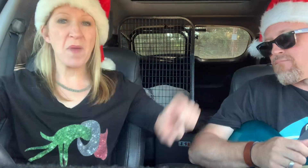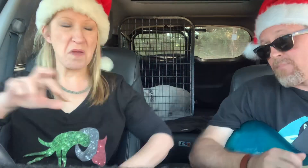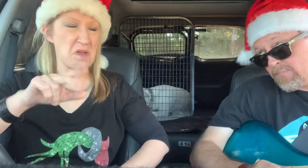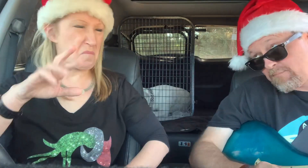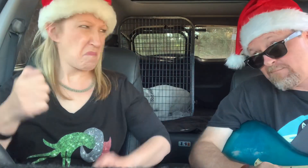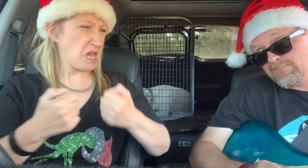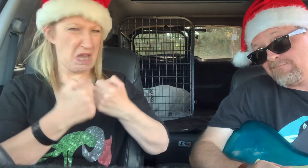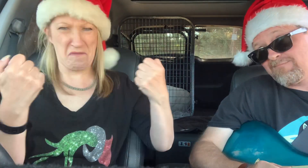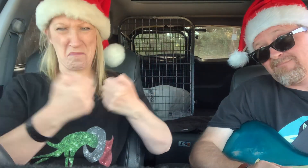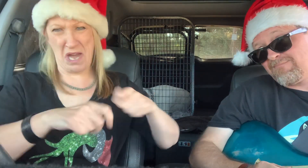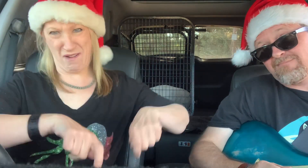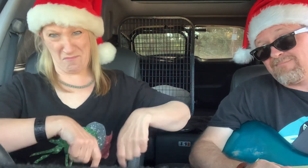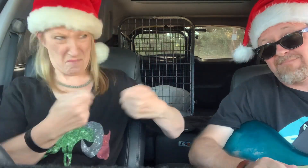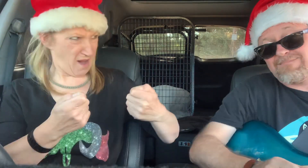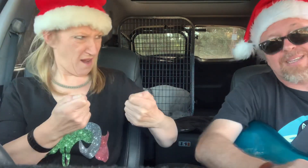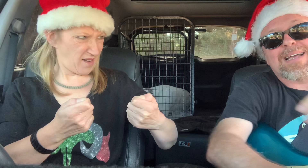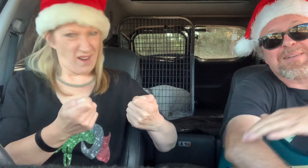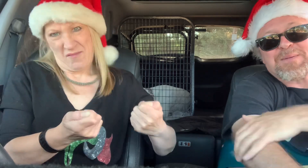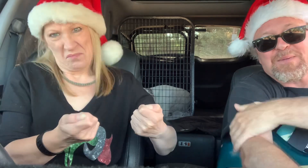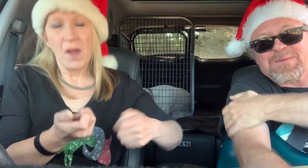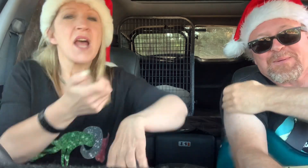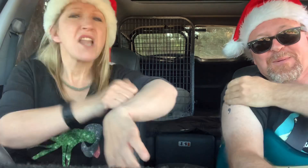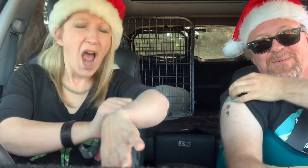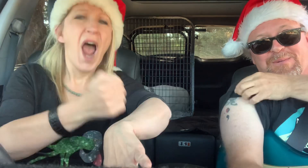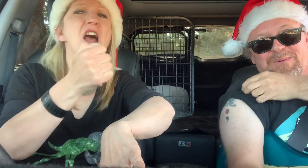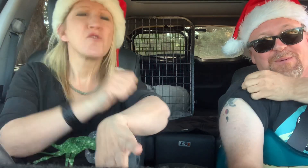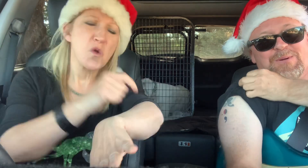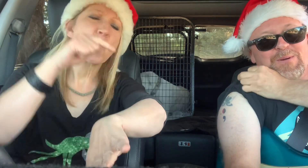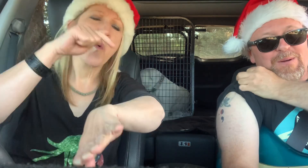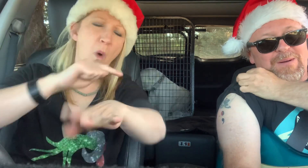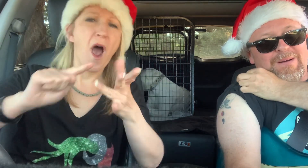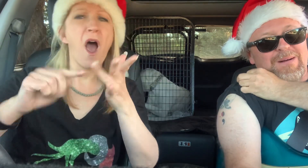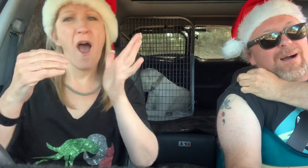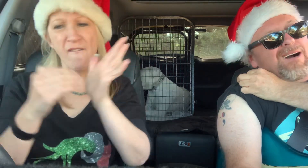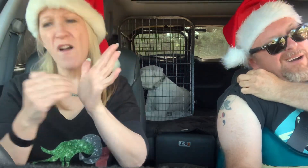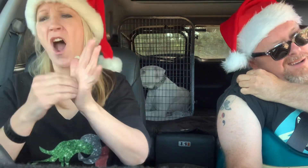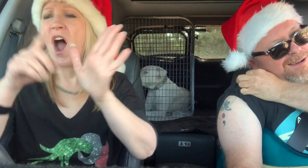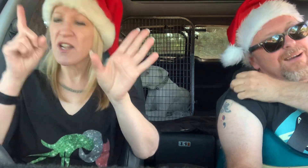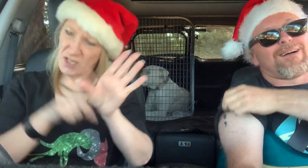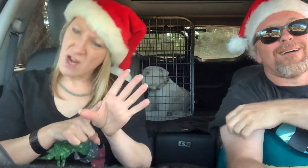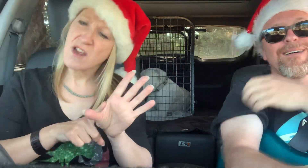fellow can't be spinach And a ten to mama three